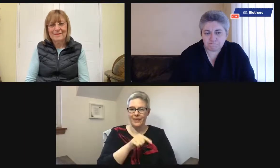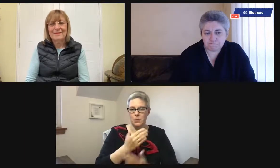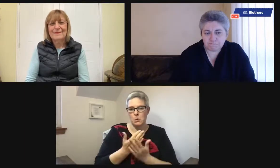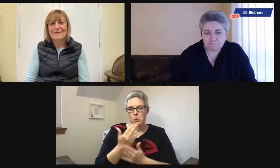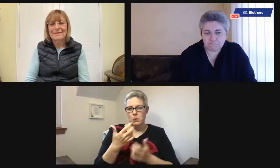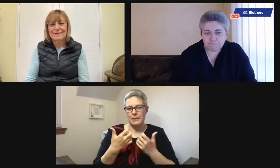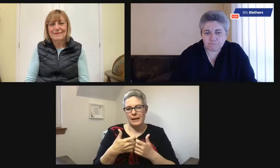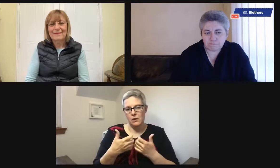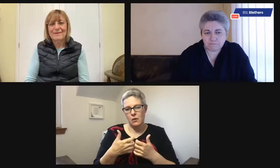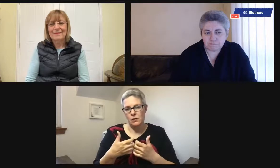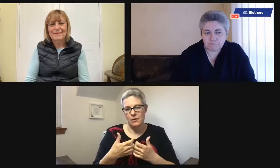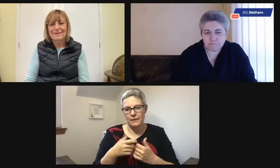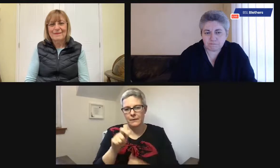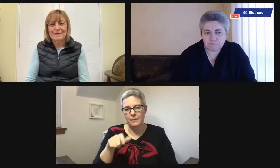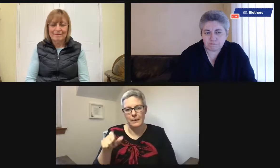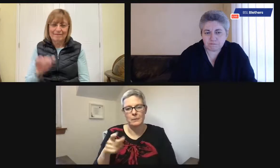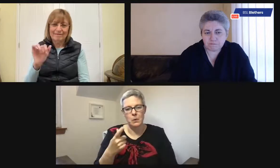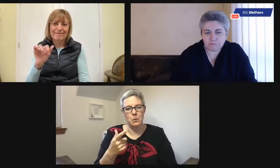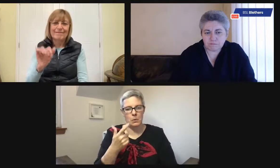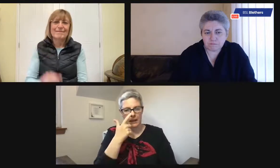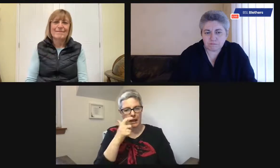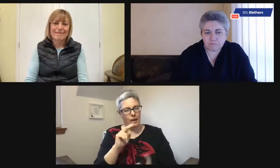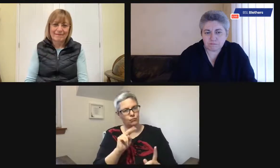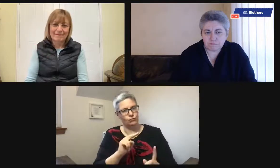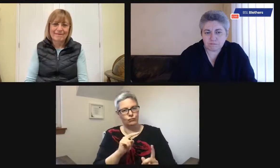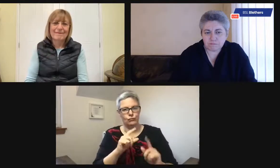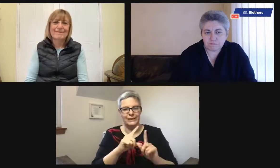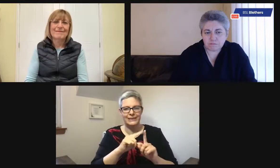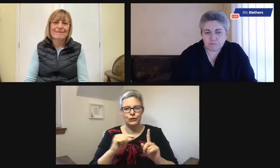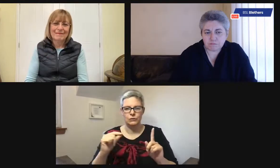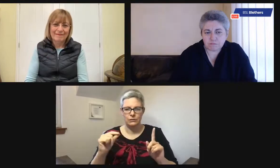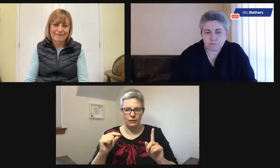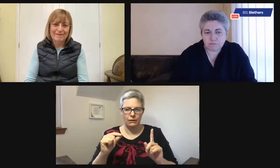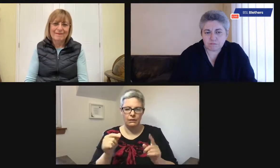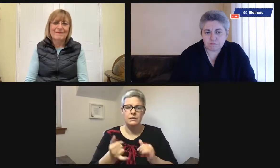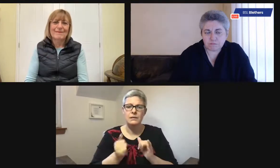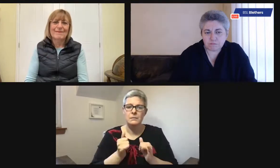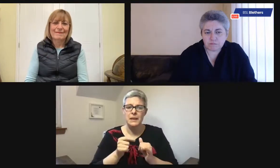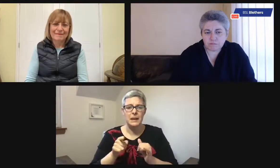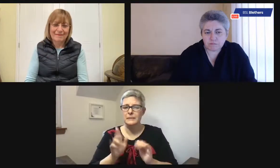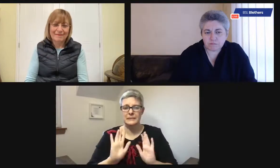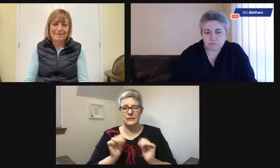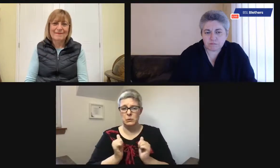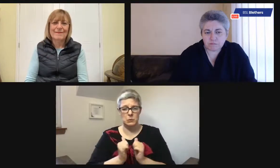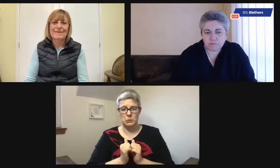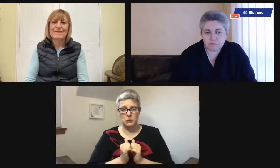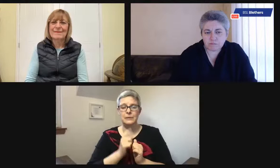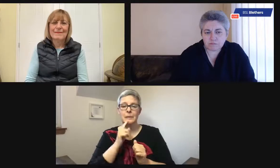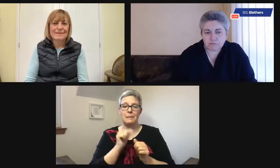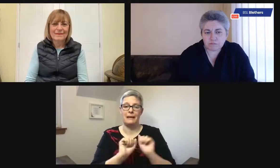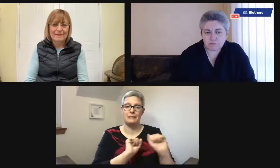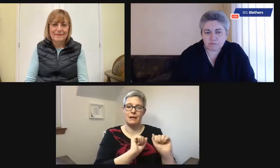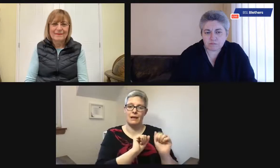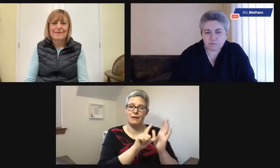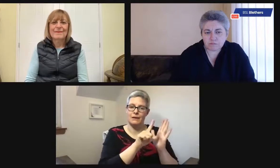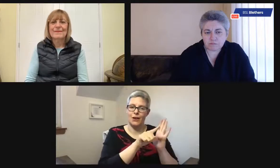year, the month, it's really clear. So new technology, there's a lot of technology that allows people to see that